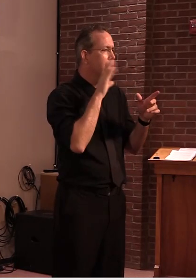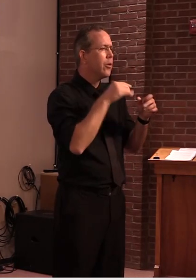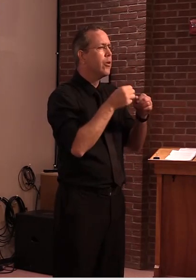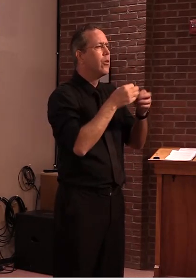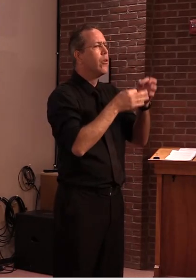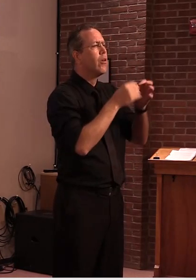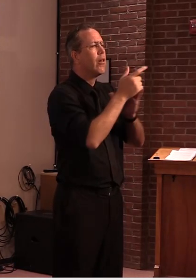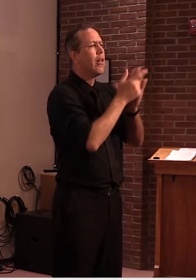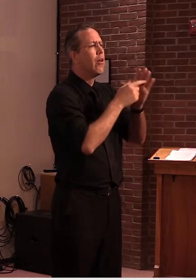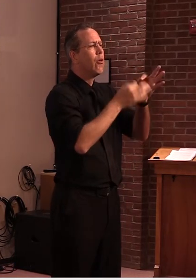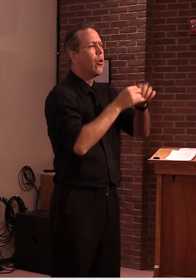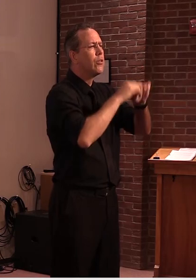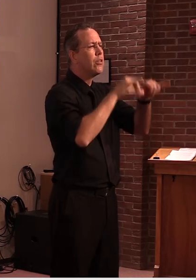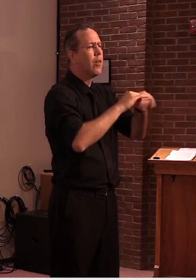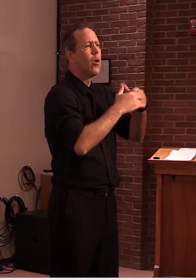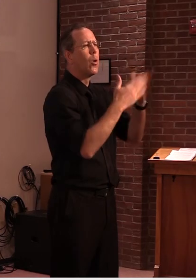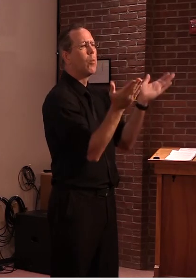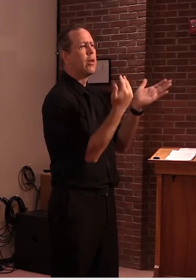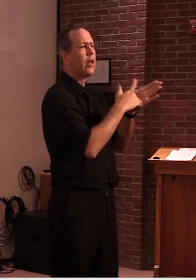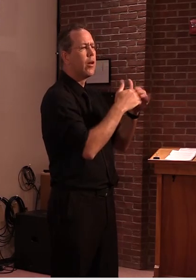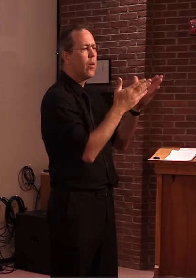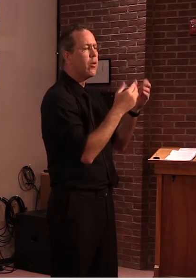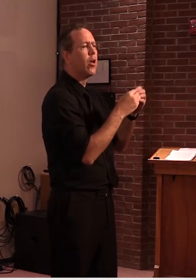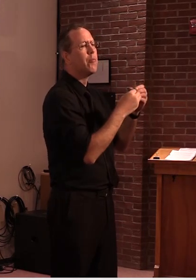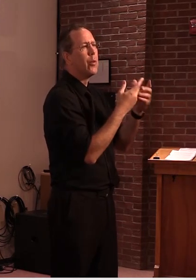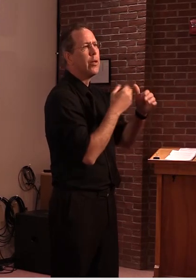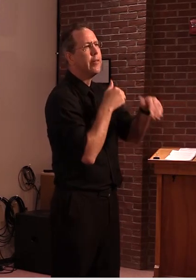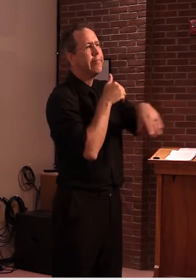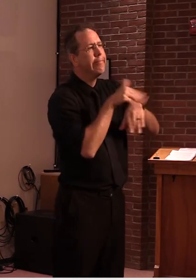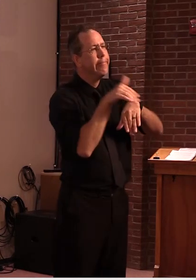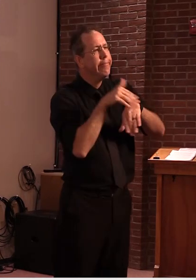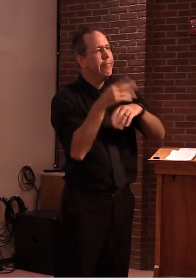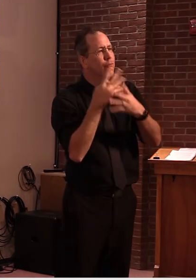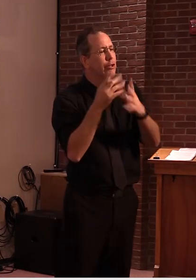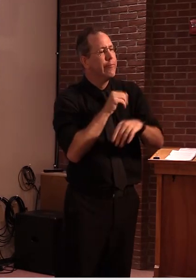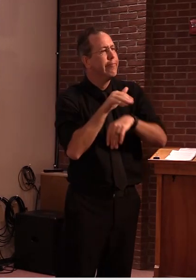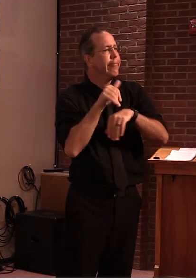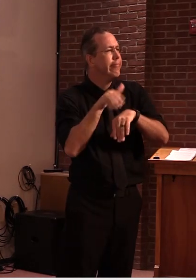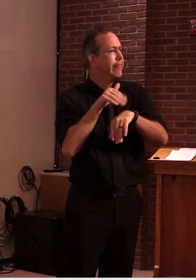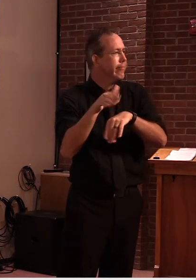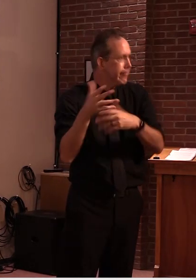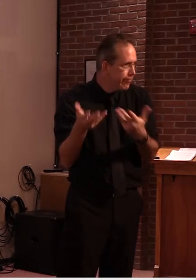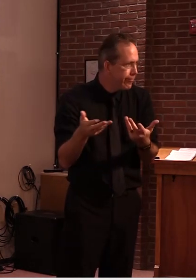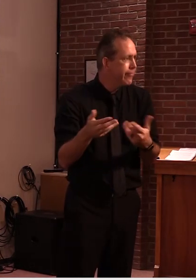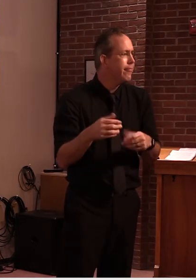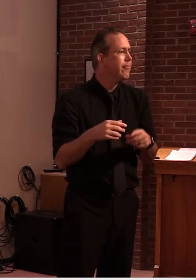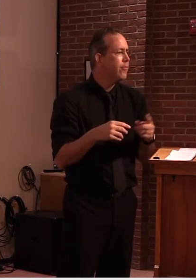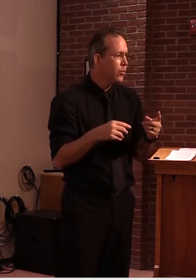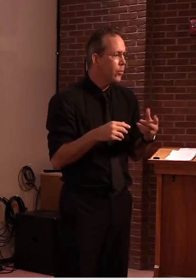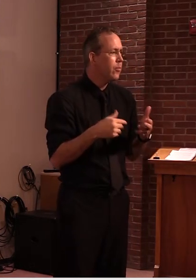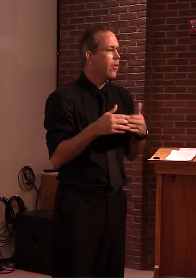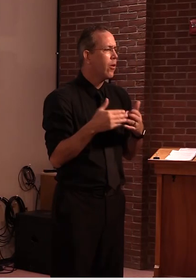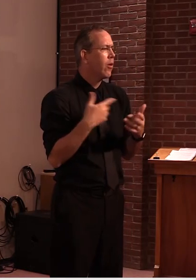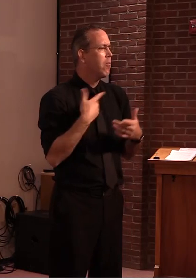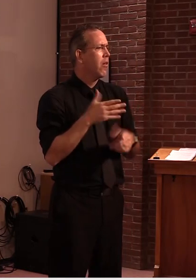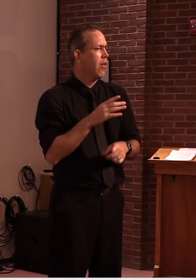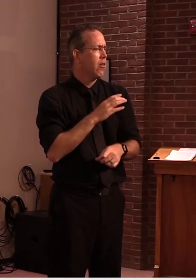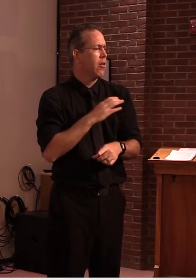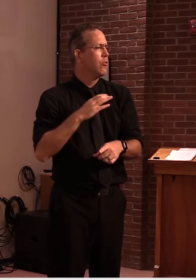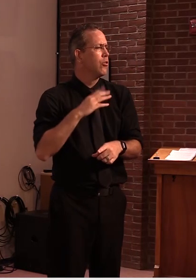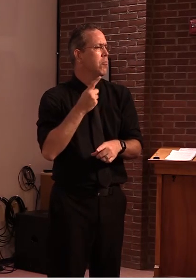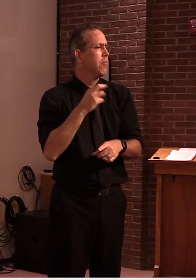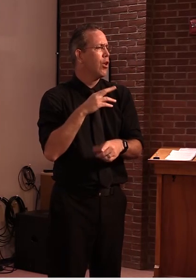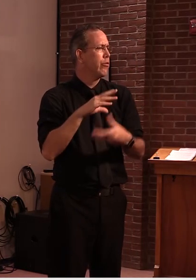let uh Commissioner uh Baker talk about some of the efforts in terms of boots on the ground with Dr. Strenios